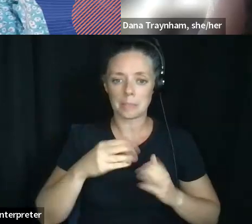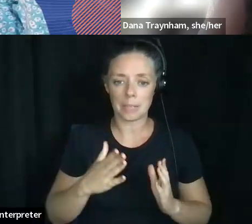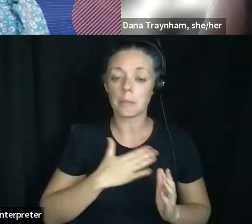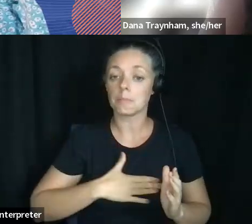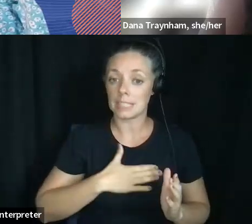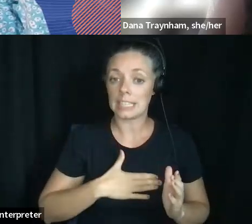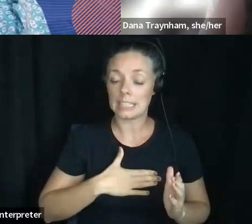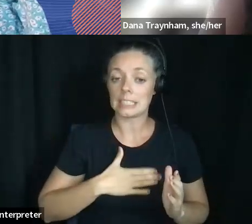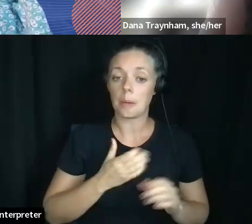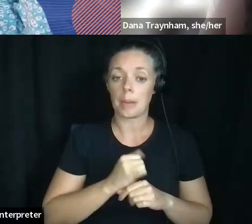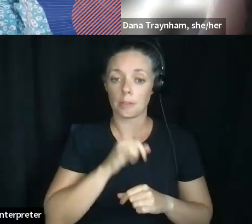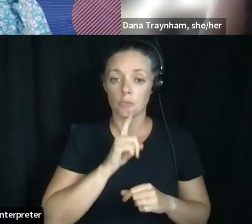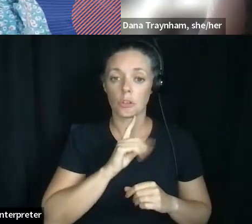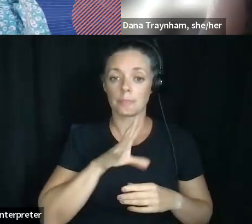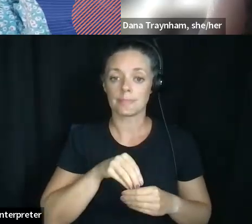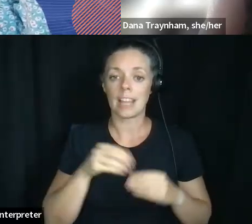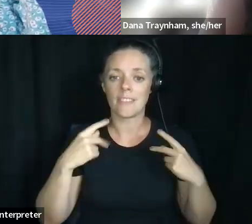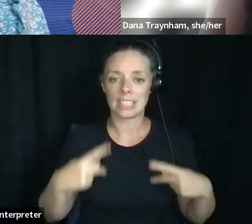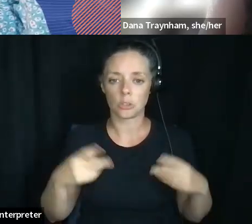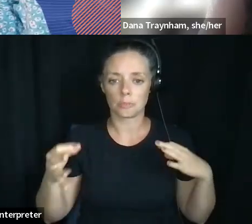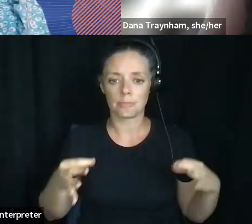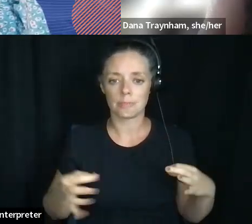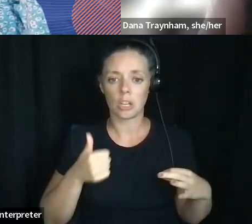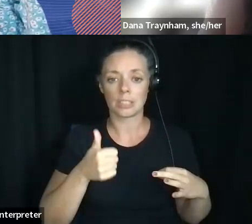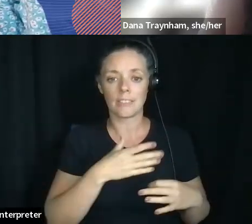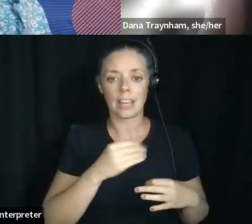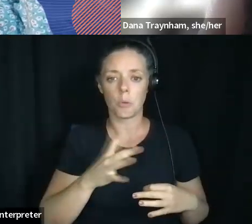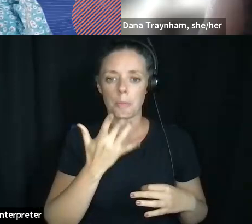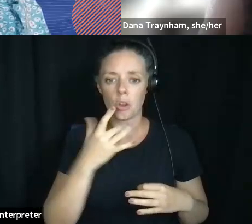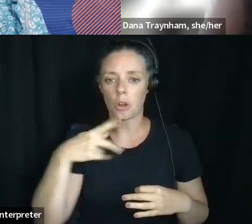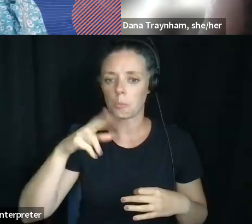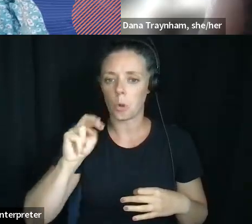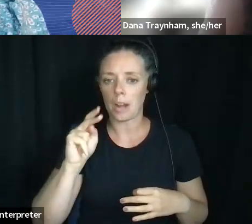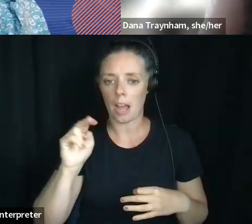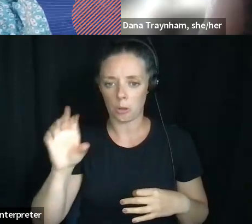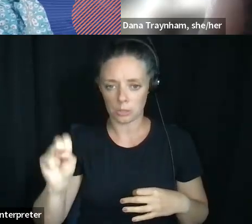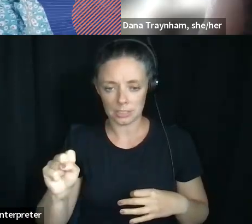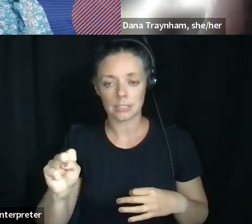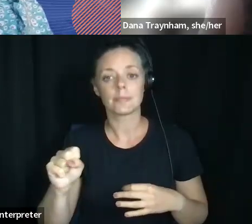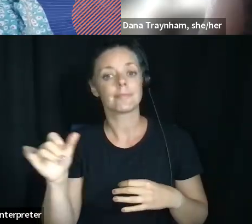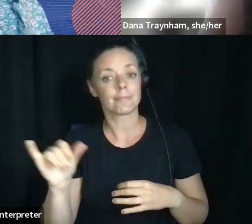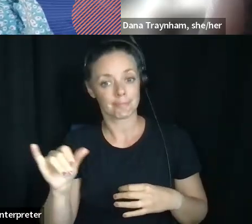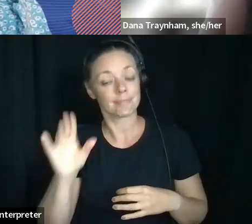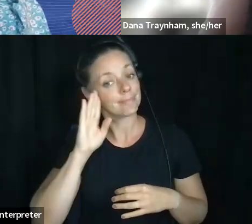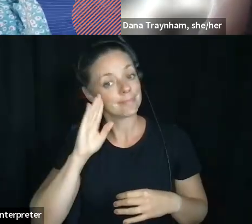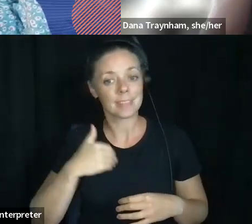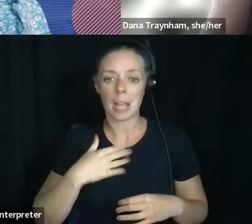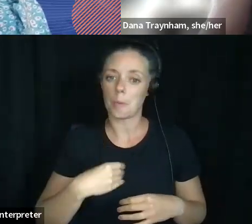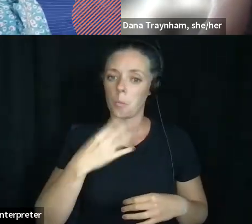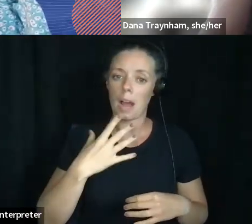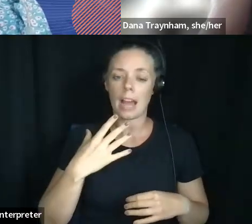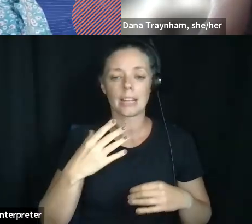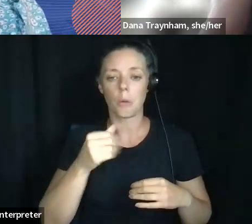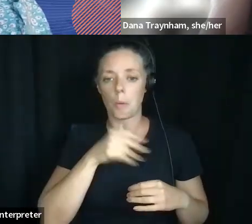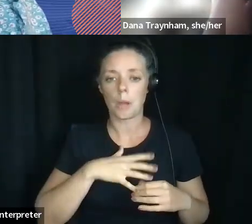later on, please include a physical description of yourself and your preferred pronouns, such as, I'm a white woman with straight brown